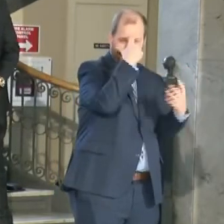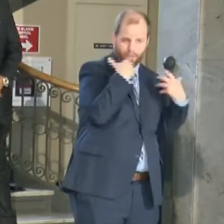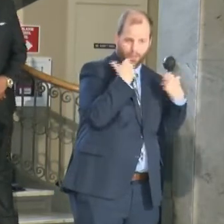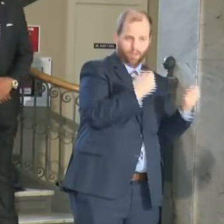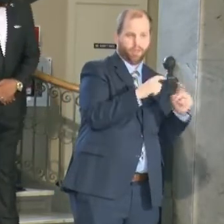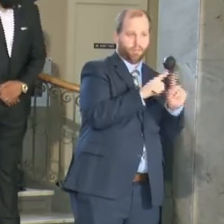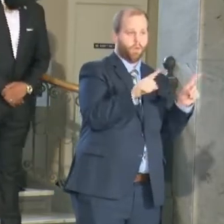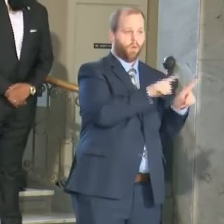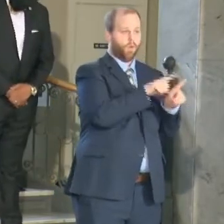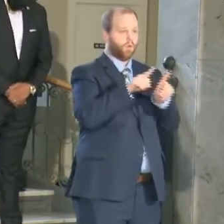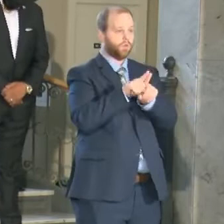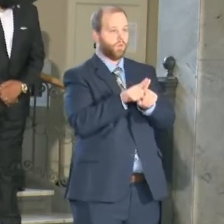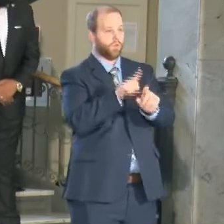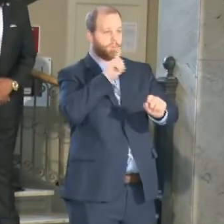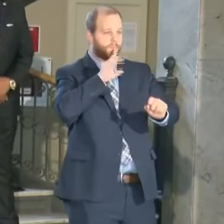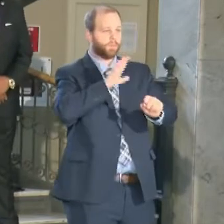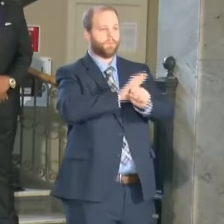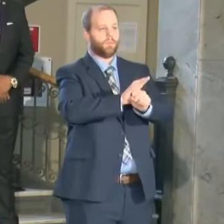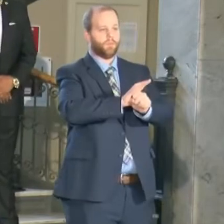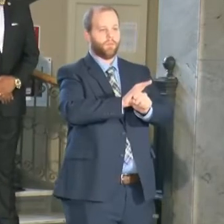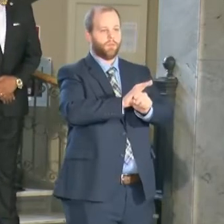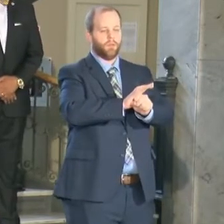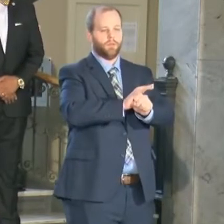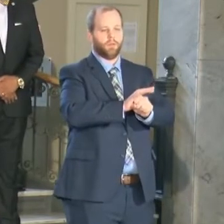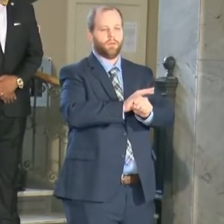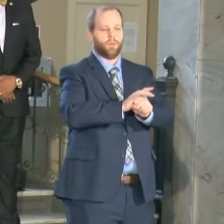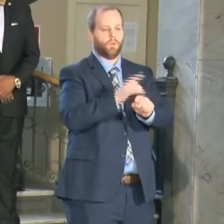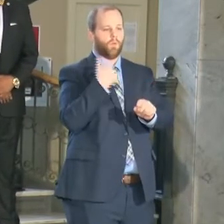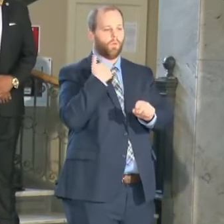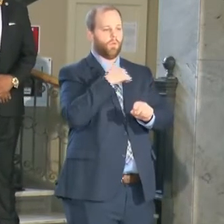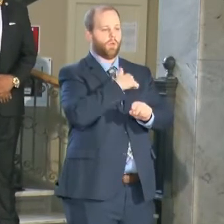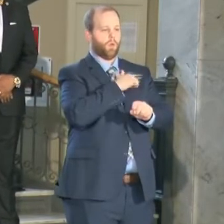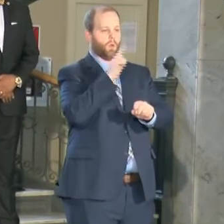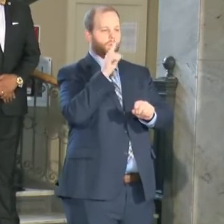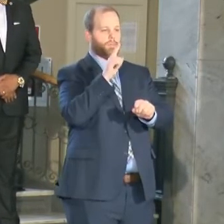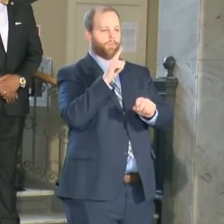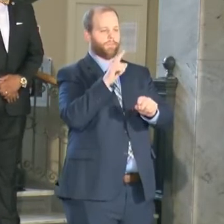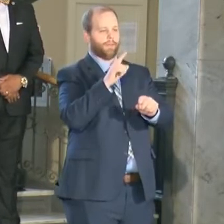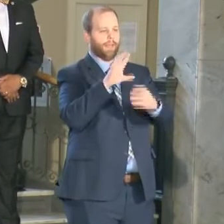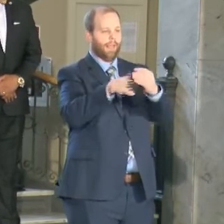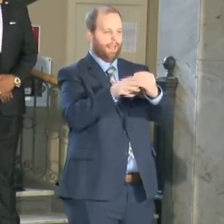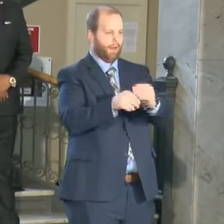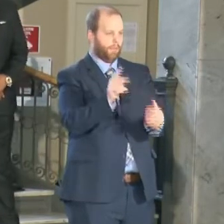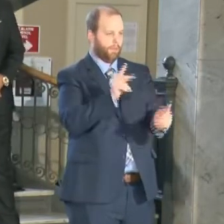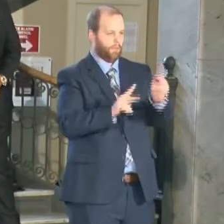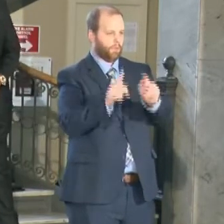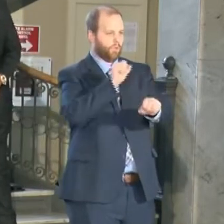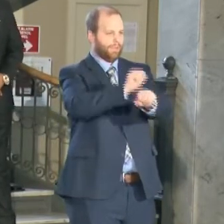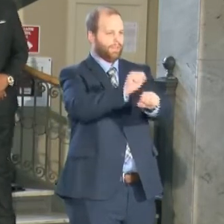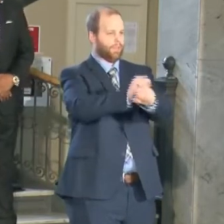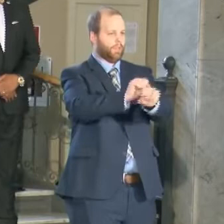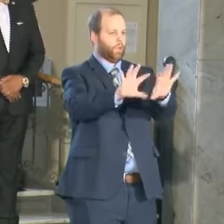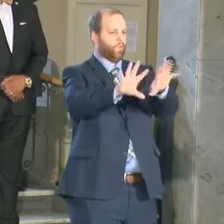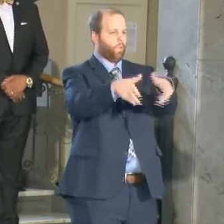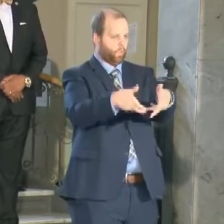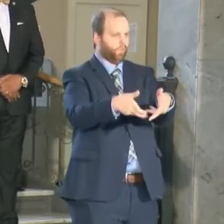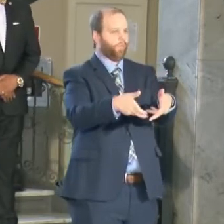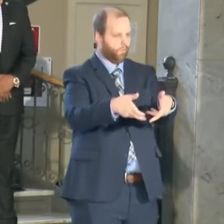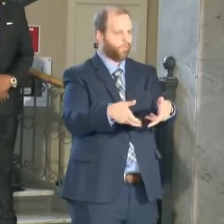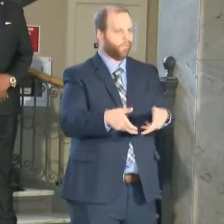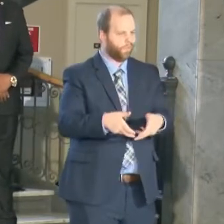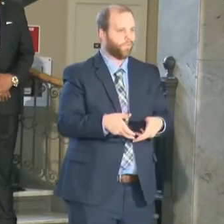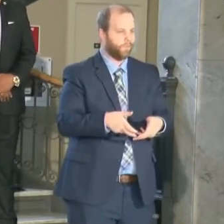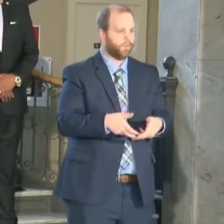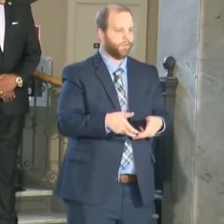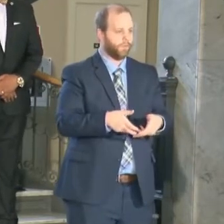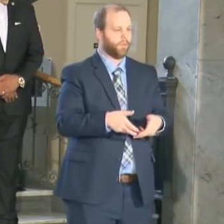adding more individuals to the job workforce but not only adding them to the job workforce that are living wage but ensure that they are